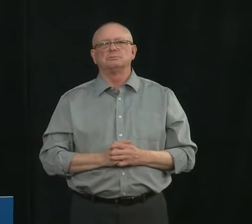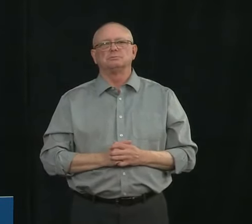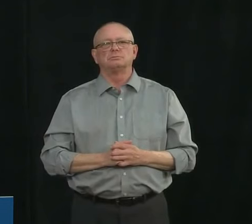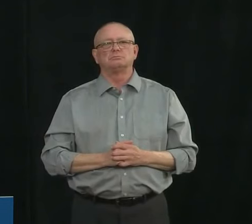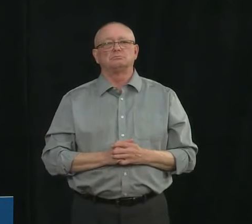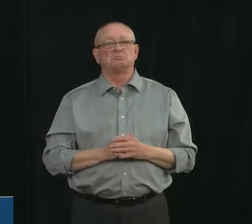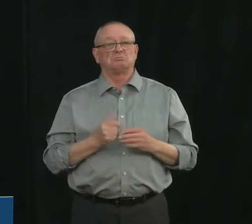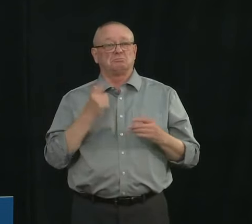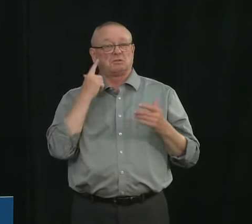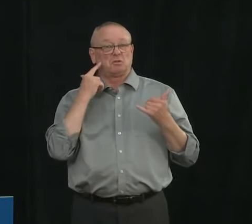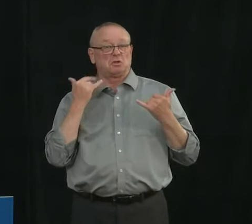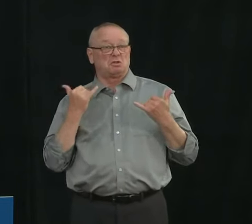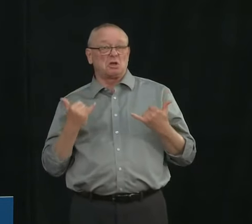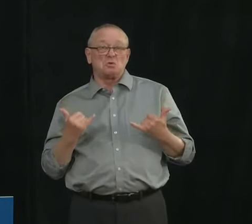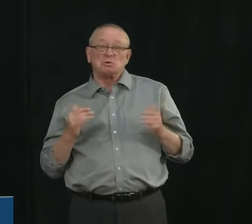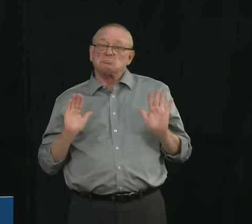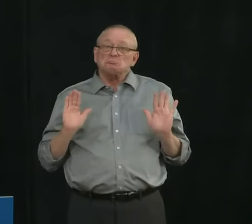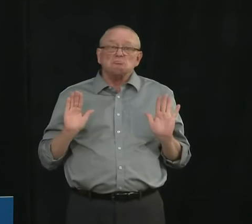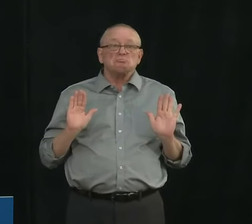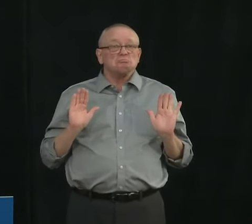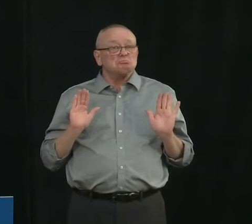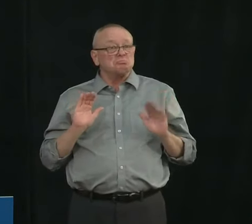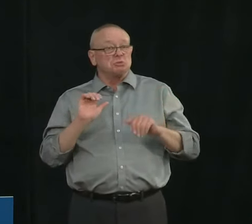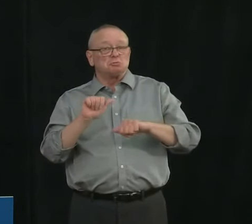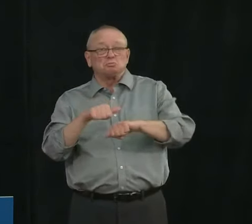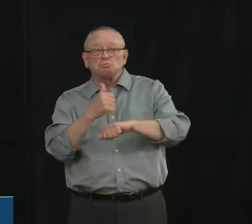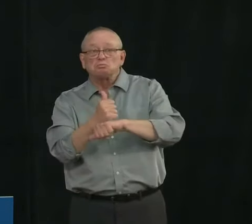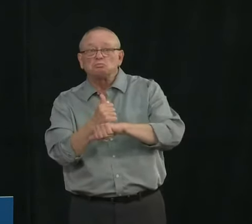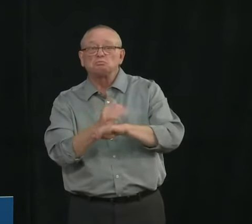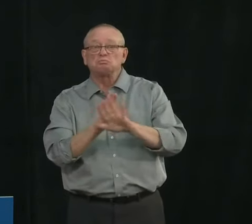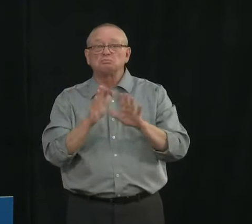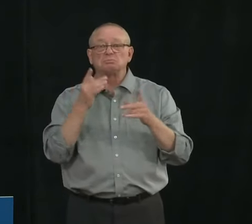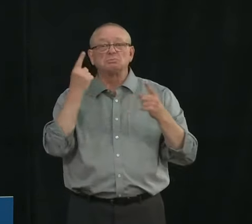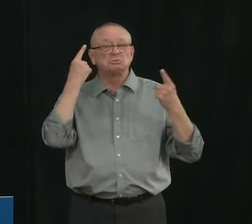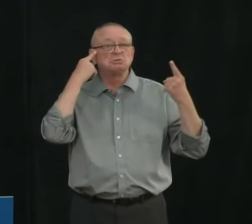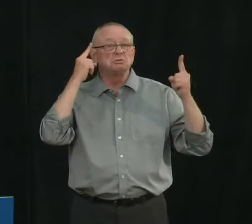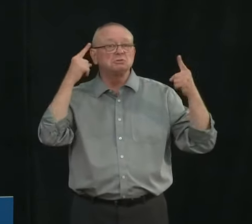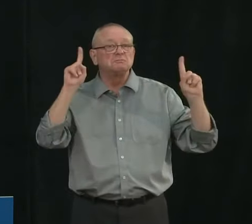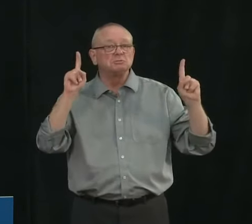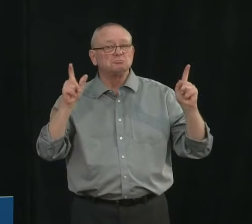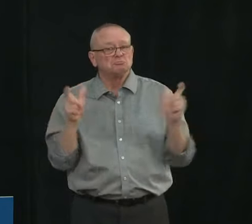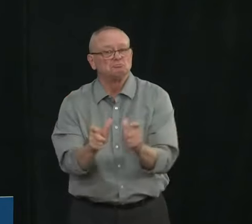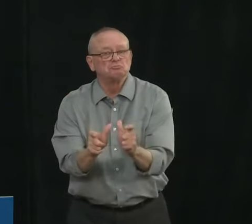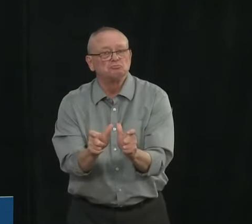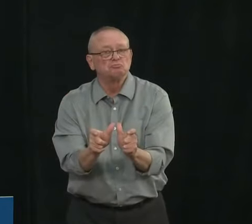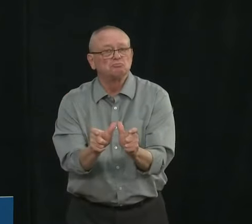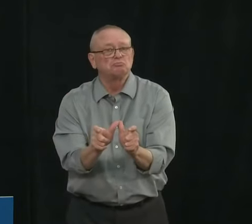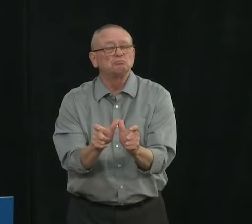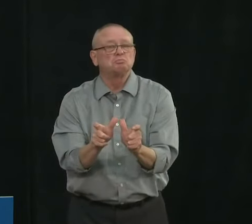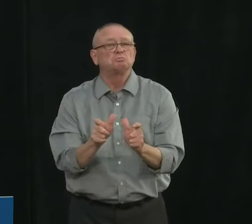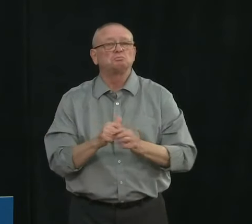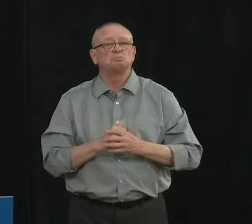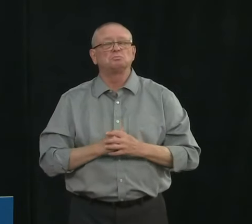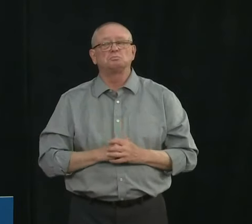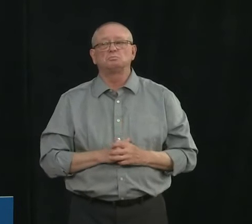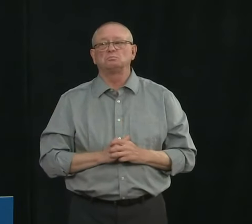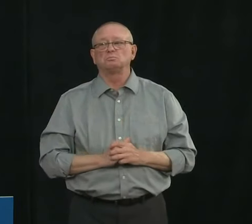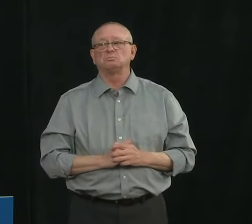the changes that have been made seem to have been successful in preventing that spread of outbreaks from one facility to the next.